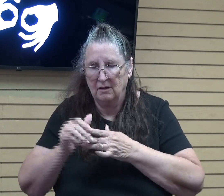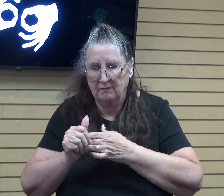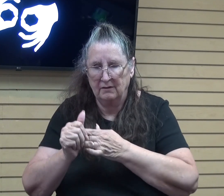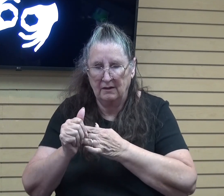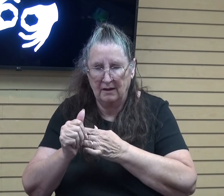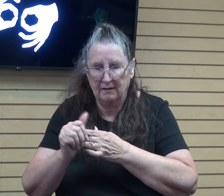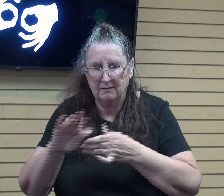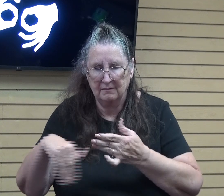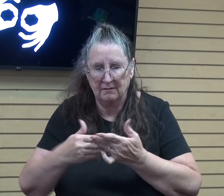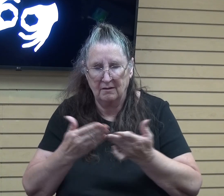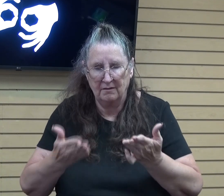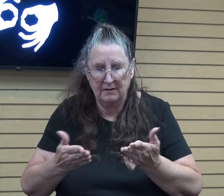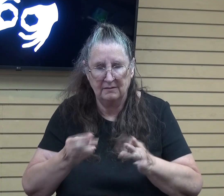In Jesus' name, amen.